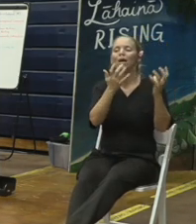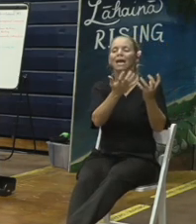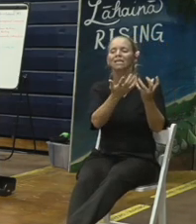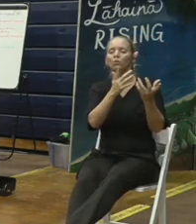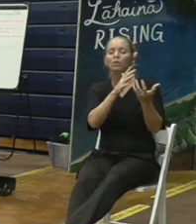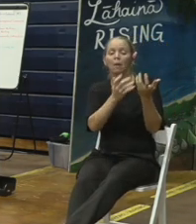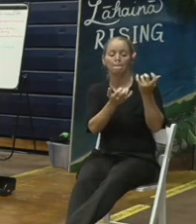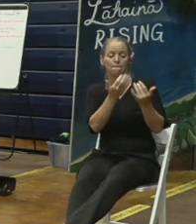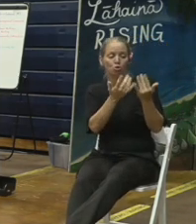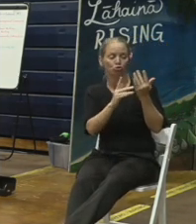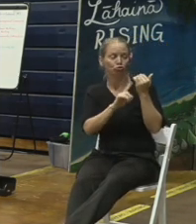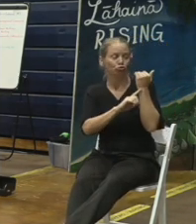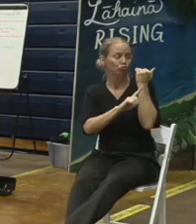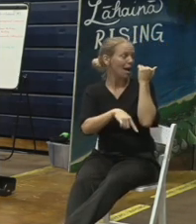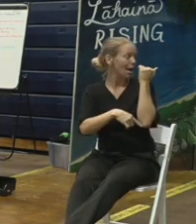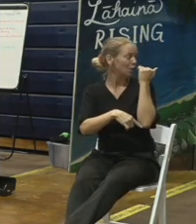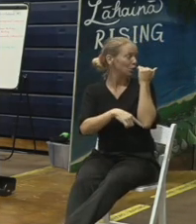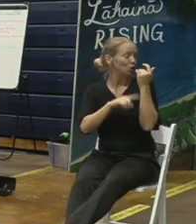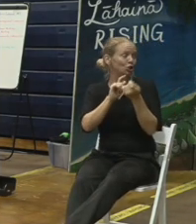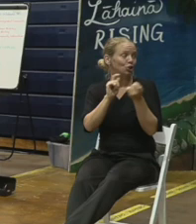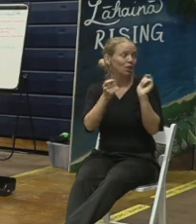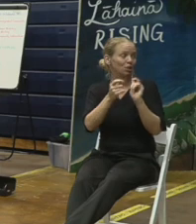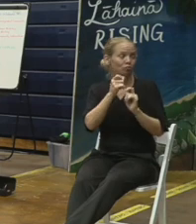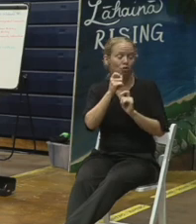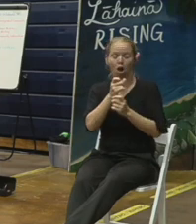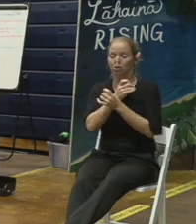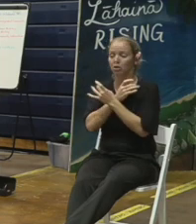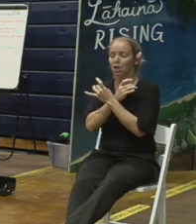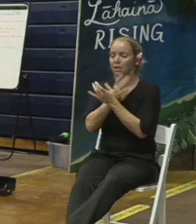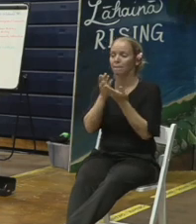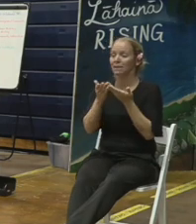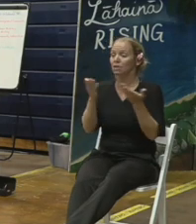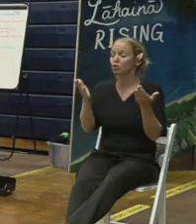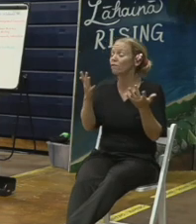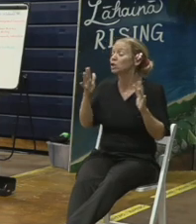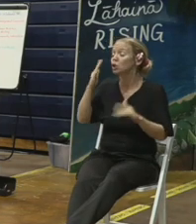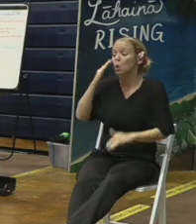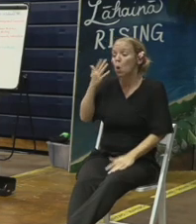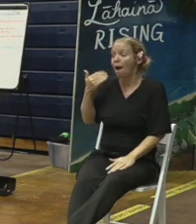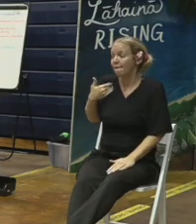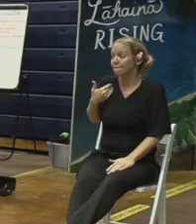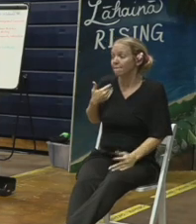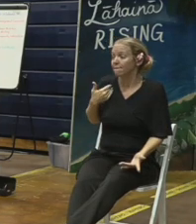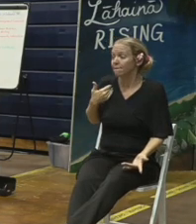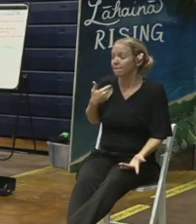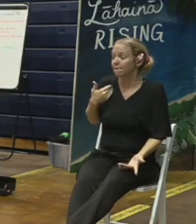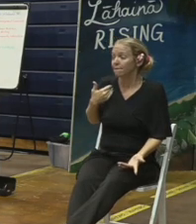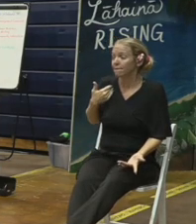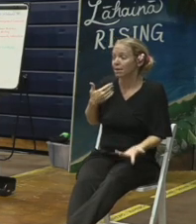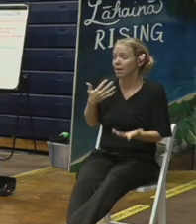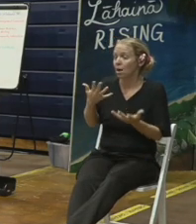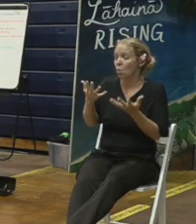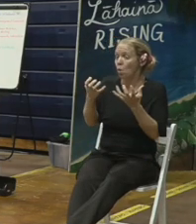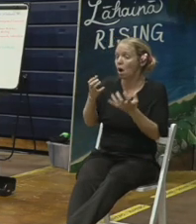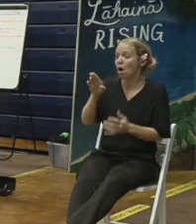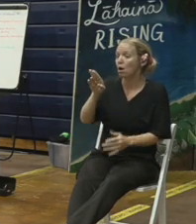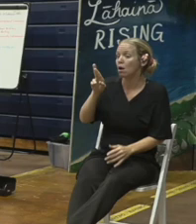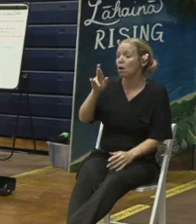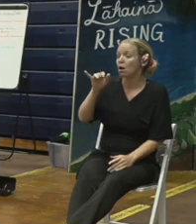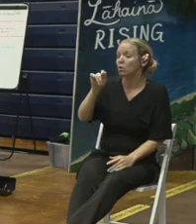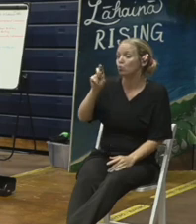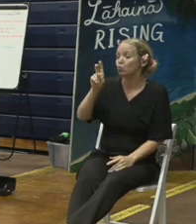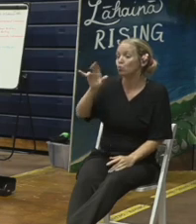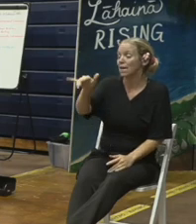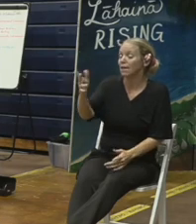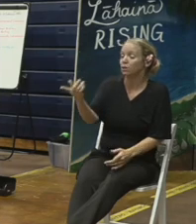toxic material so we know that this exists and at some point right here I'd like them to allow Brittany to come up here and talk about